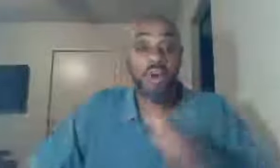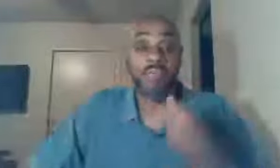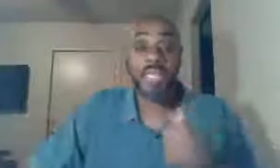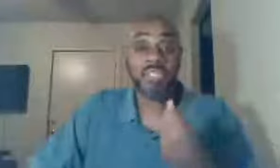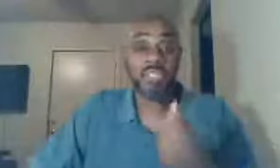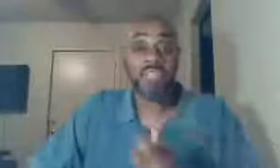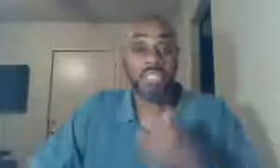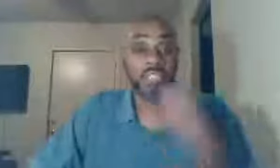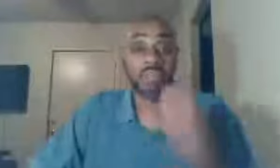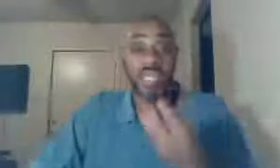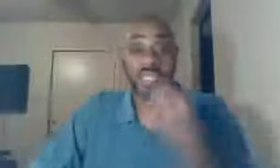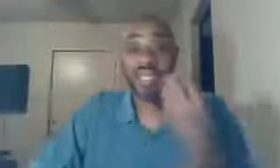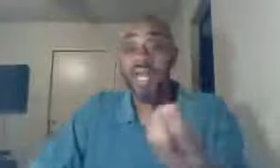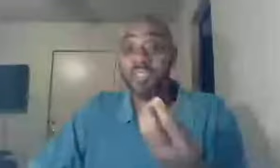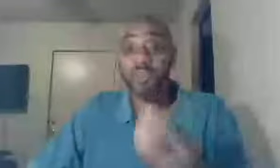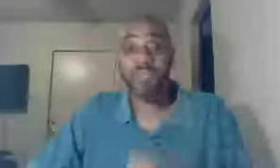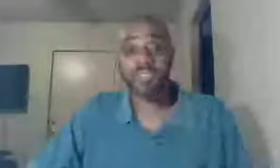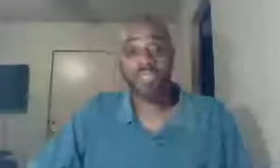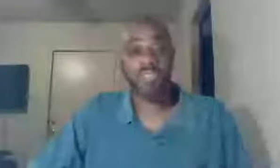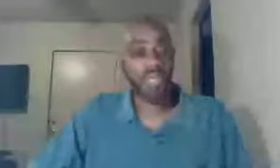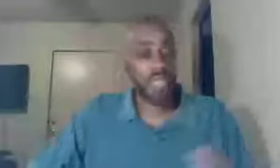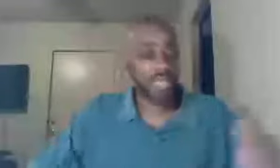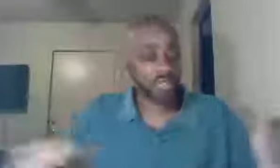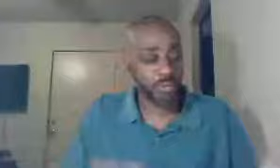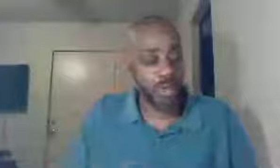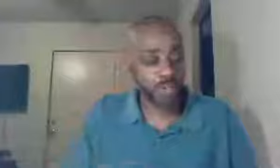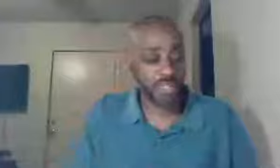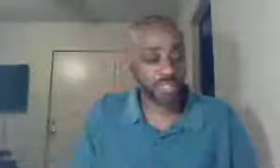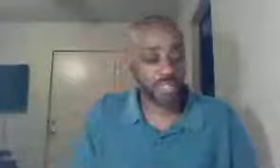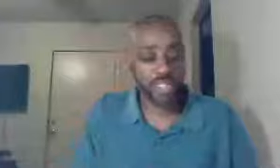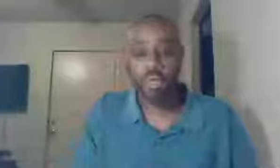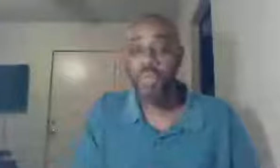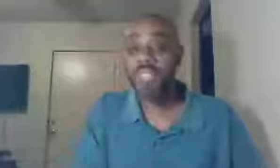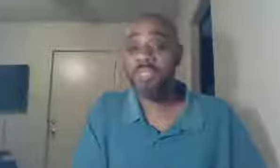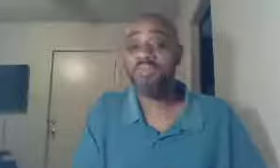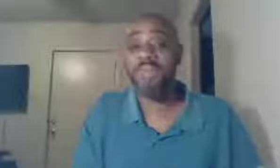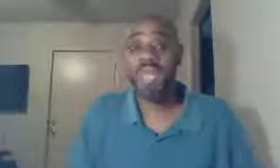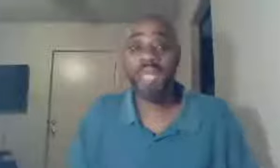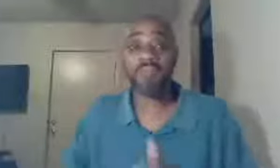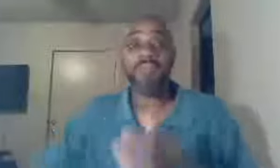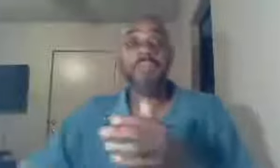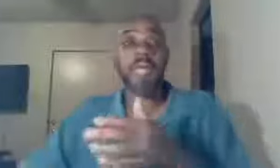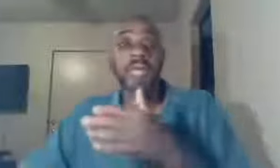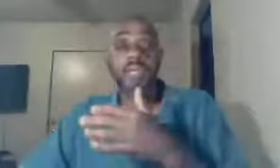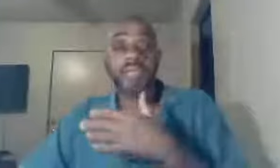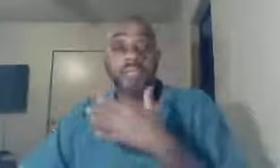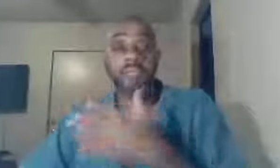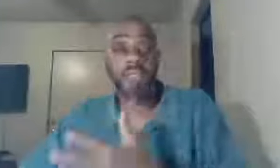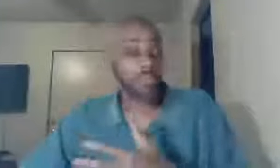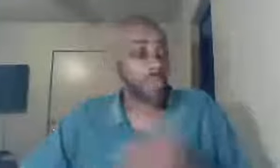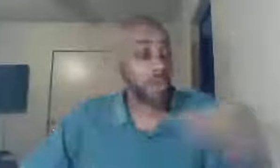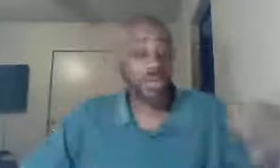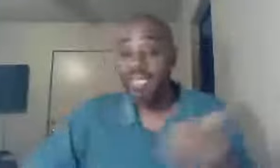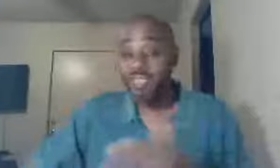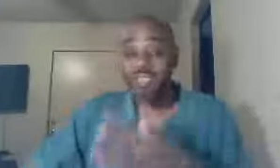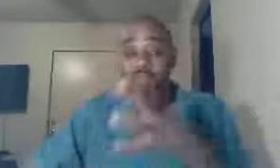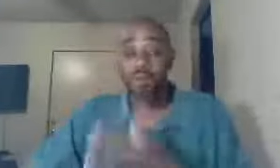culmination of Jesus, being the gospel message, and so Paul says, look, the wisdom of man, and the wisdom of God, we'll get into that more